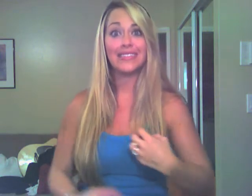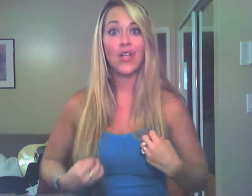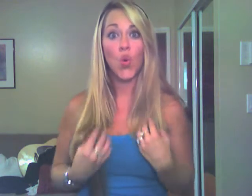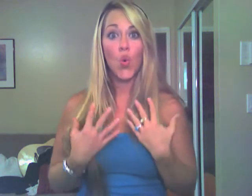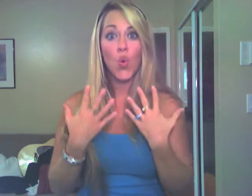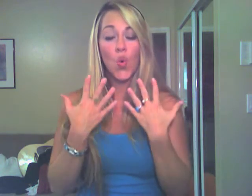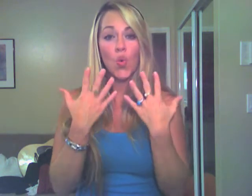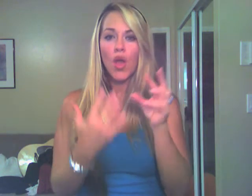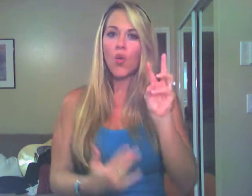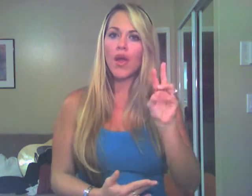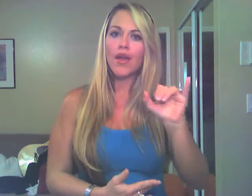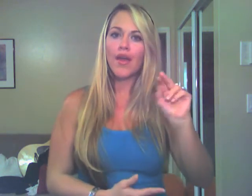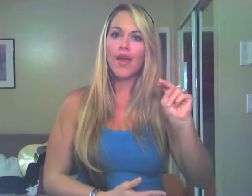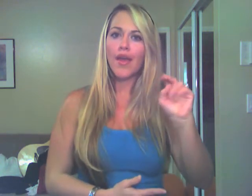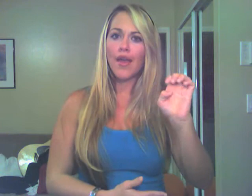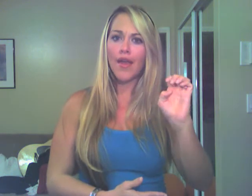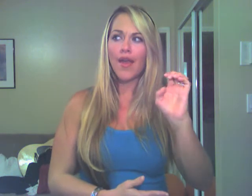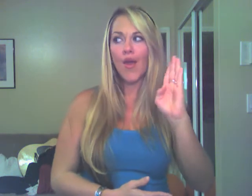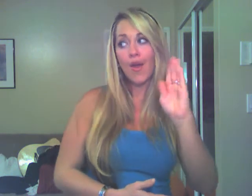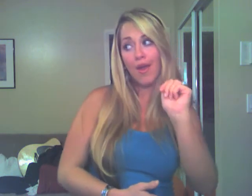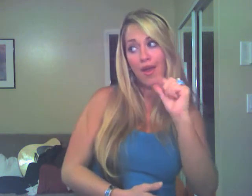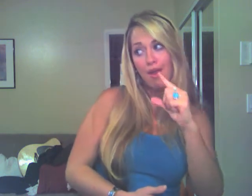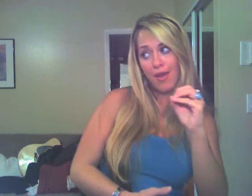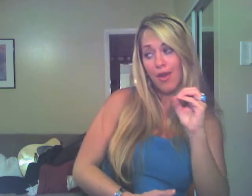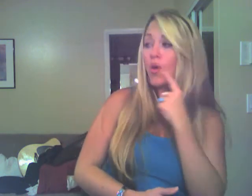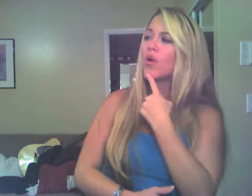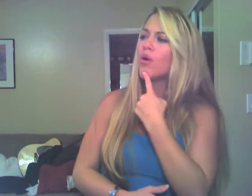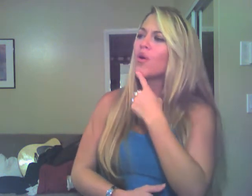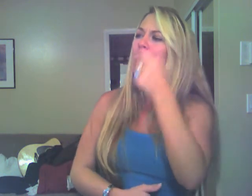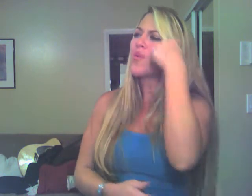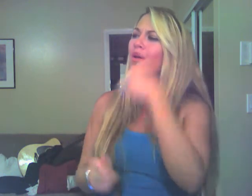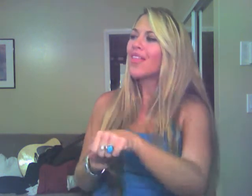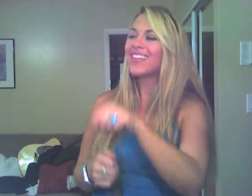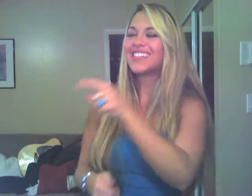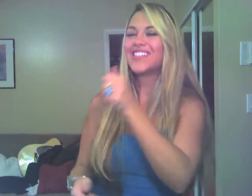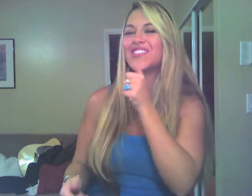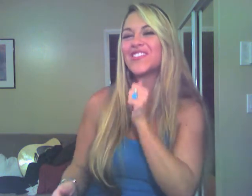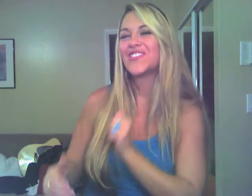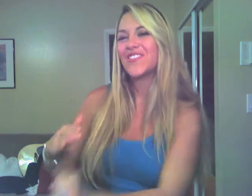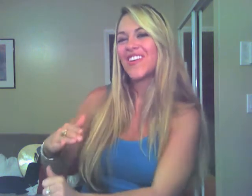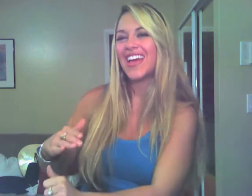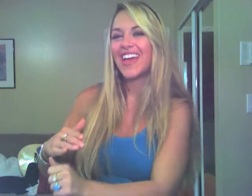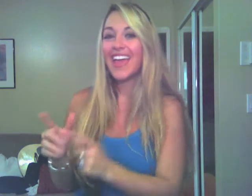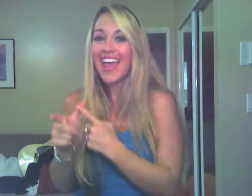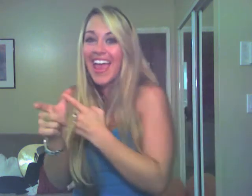we bring up that tie-dyed Winnebago. She runs, she hides, she runs denies that hippie